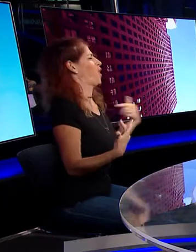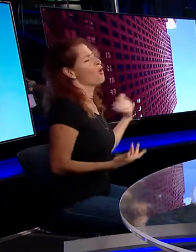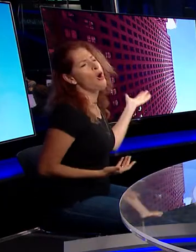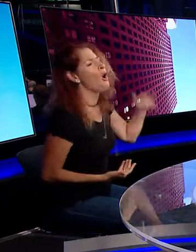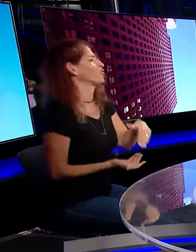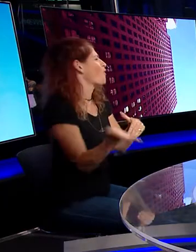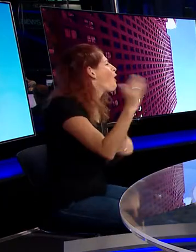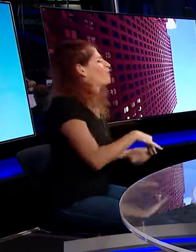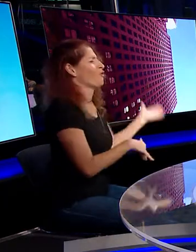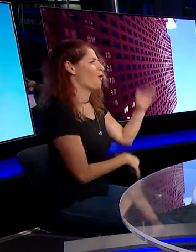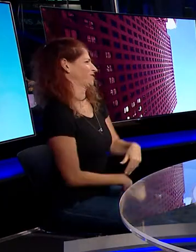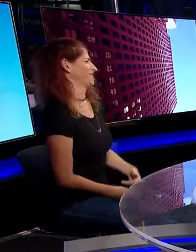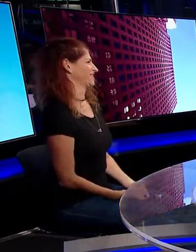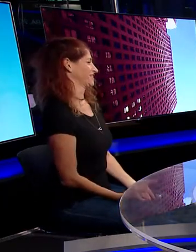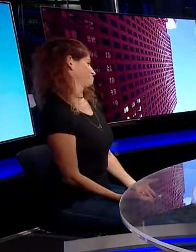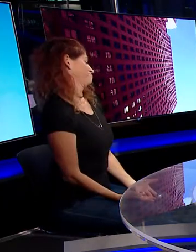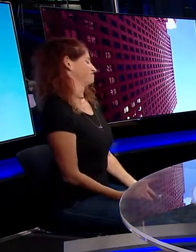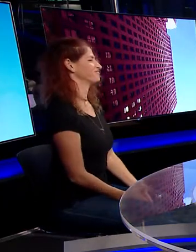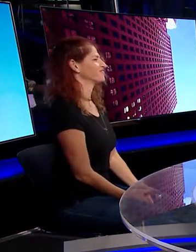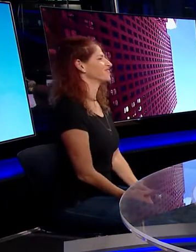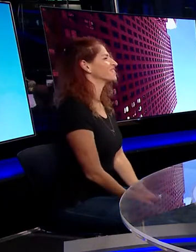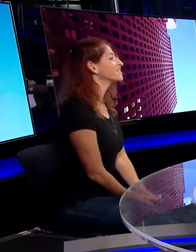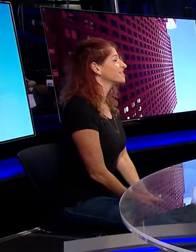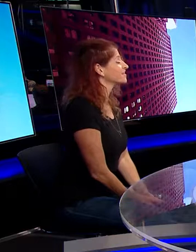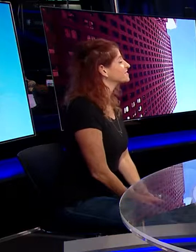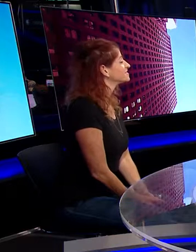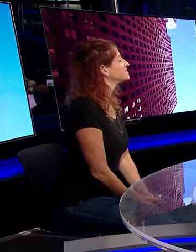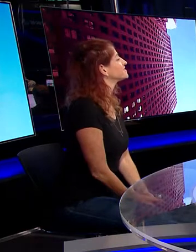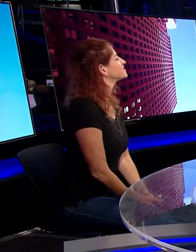to have more and more and more of it. What was your childhood like?